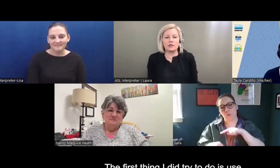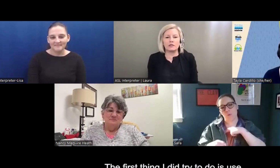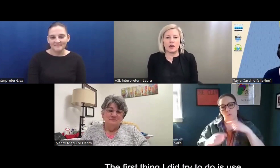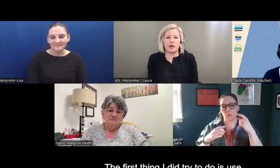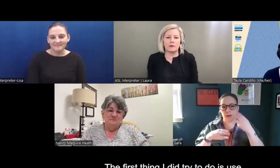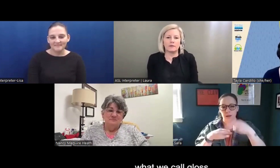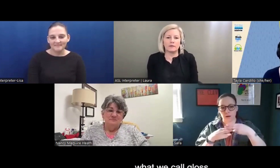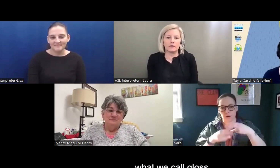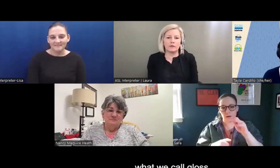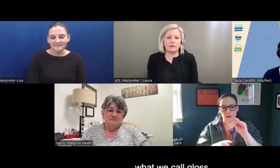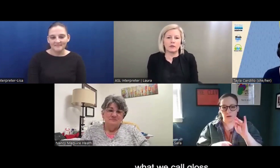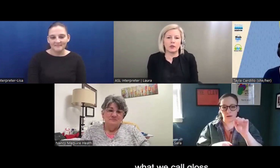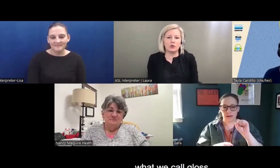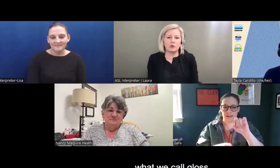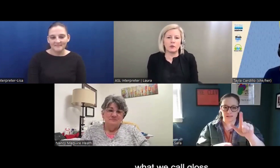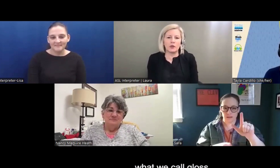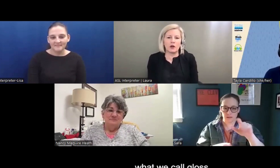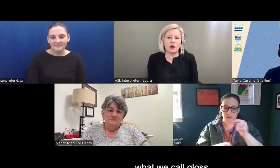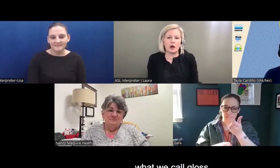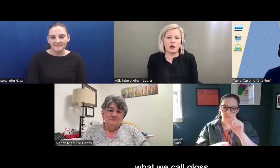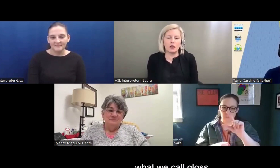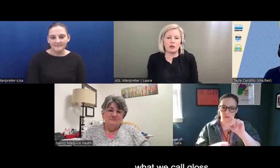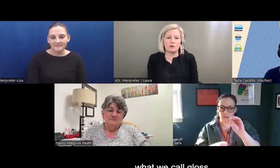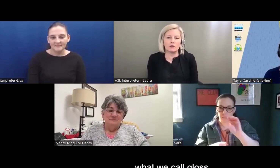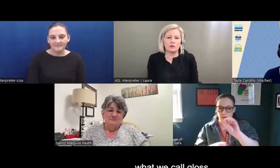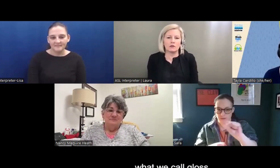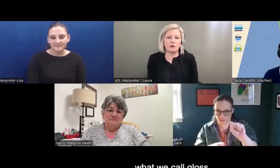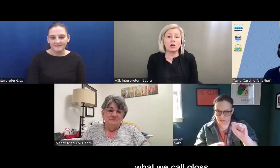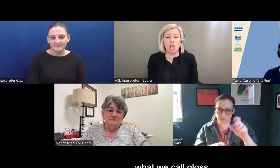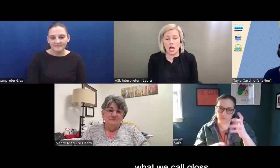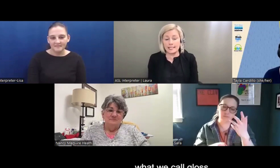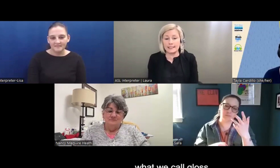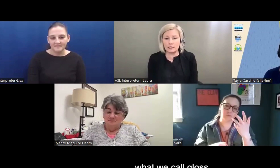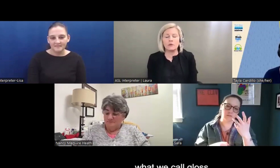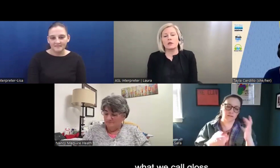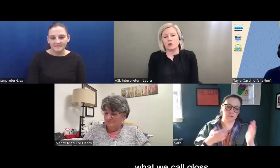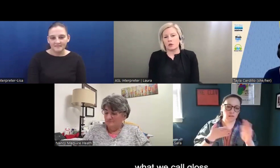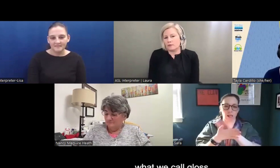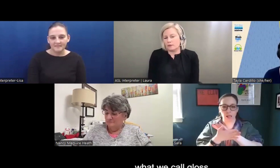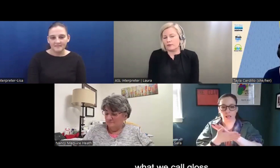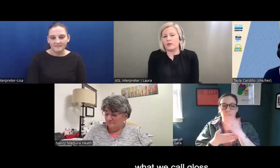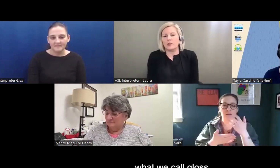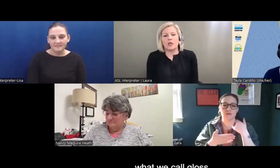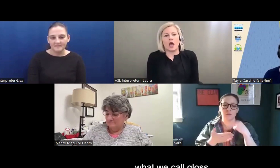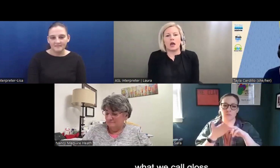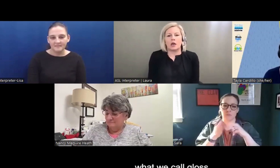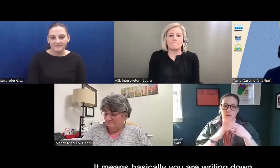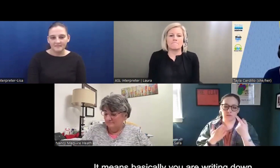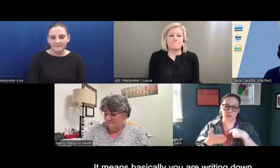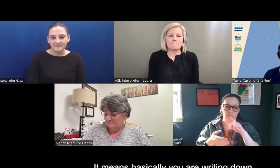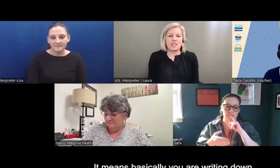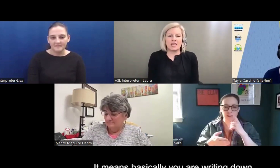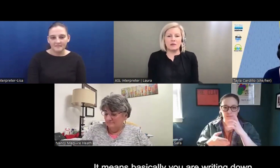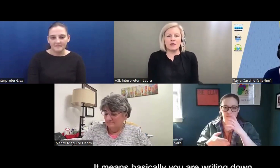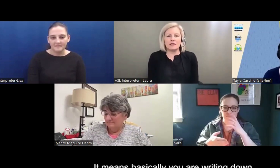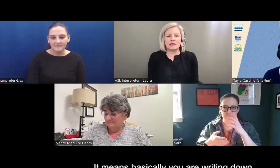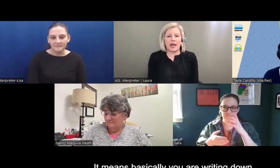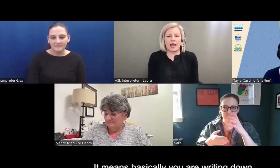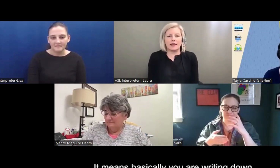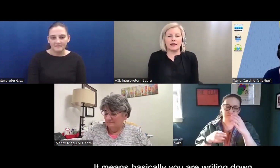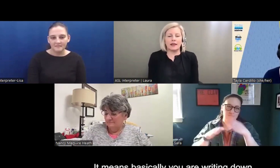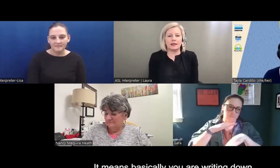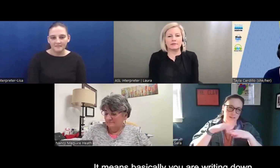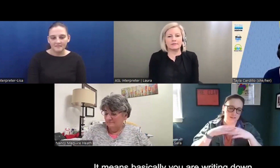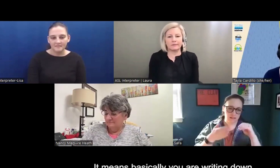was, um, use what we call gloss. Um, it means